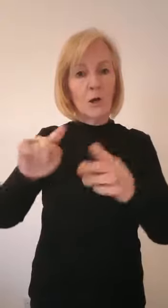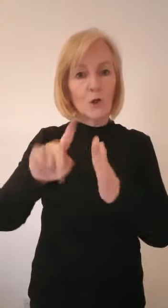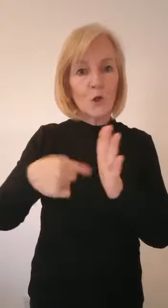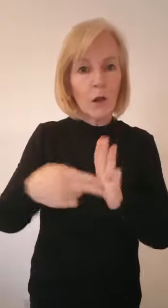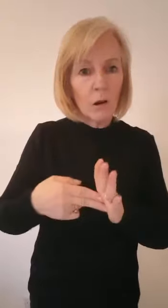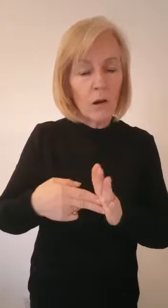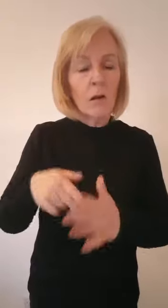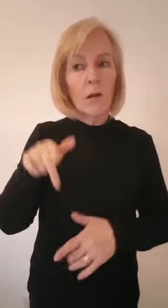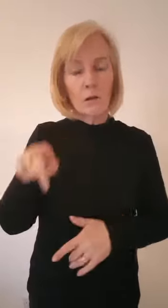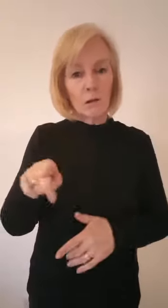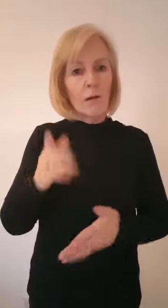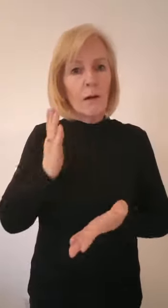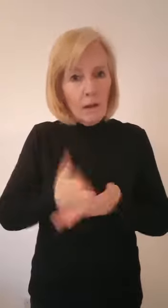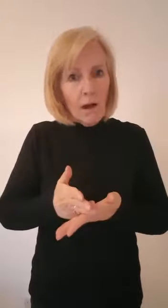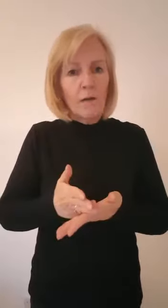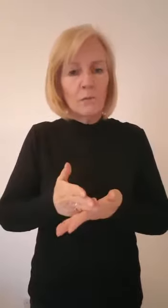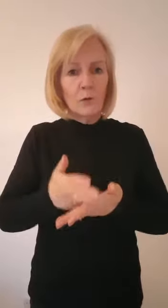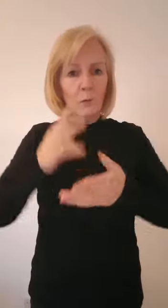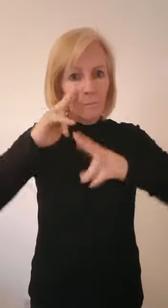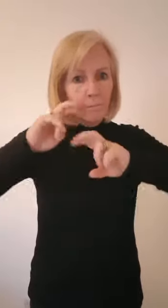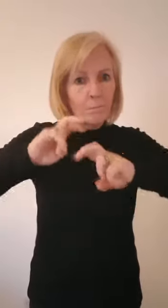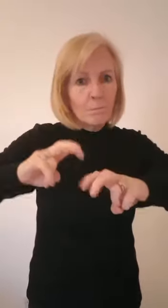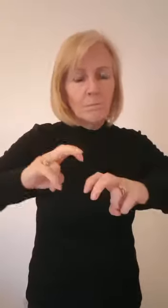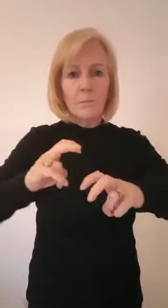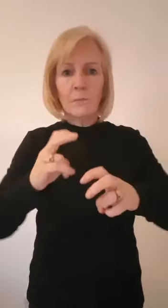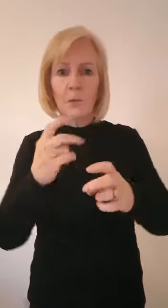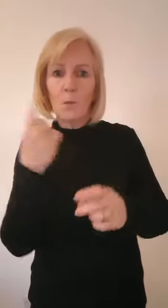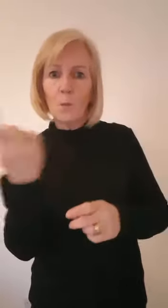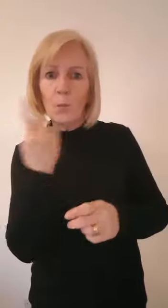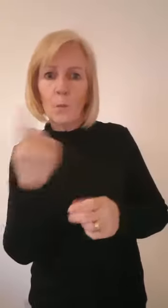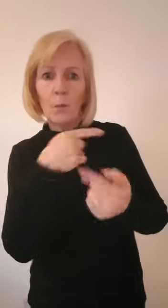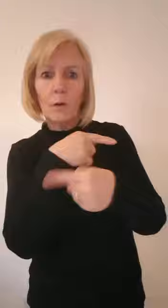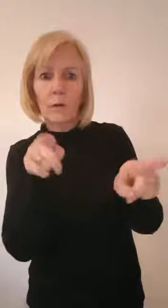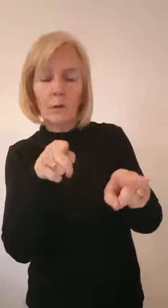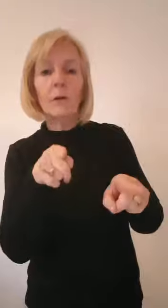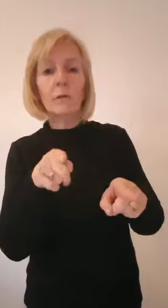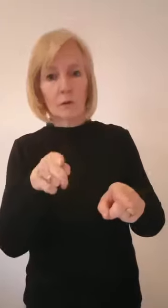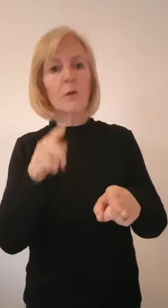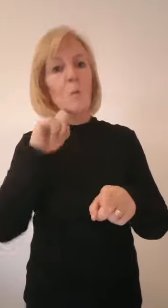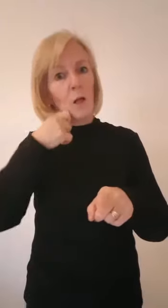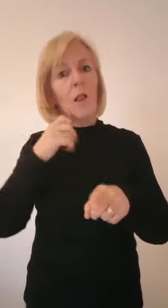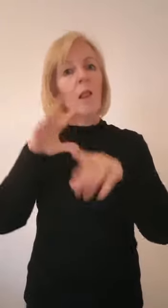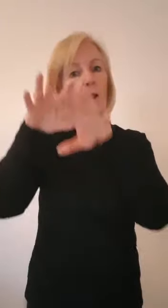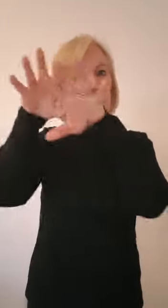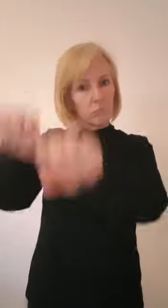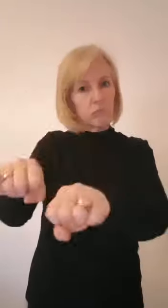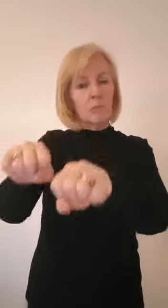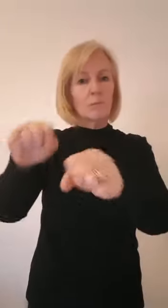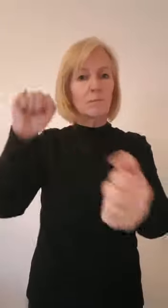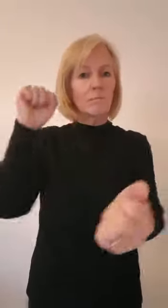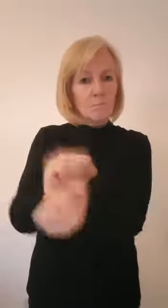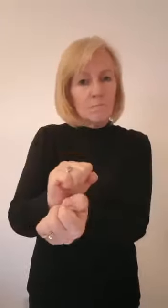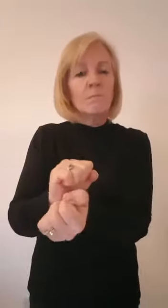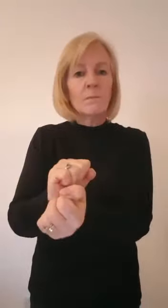killer so he doesn't go to the gallows. As John gets closer to the truth